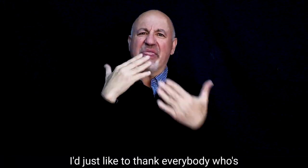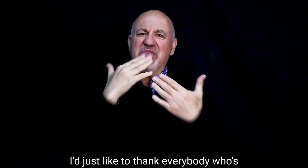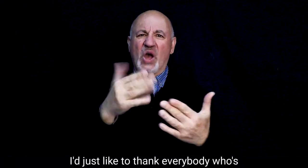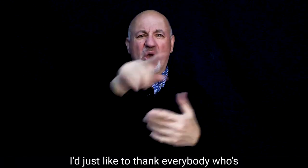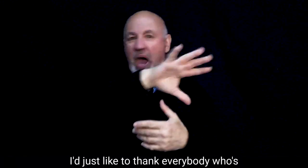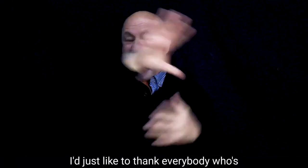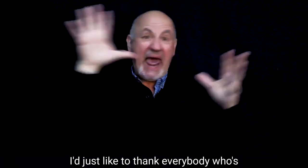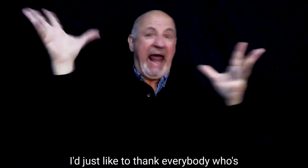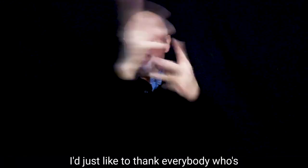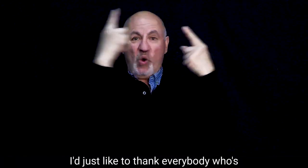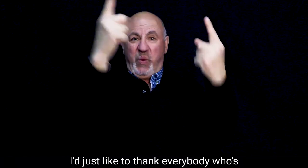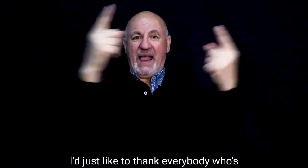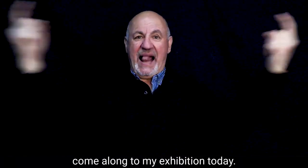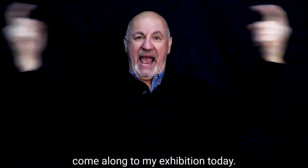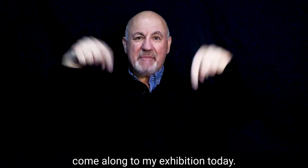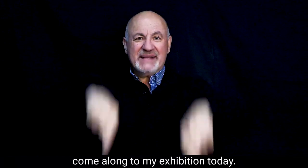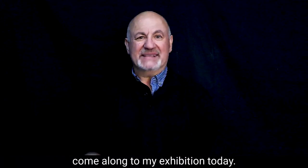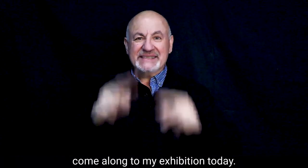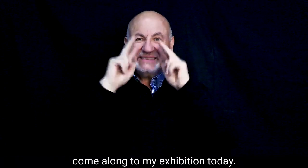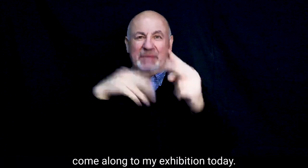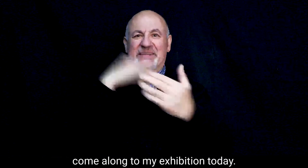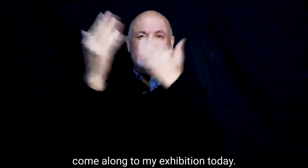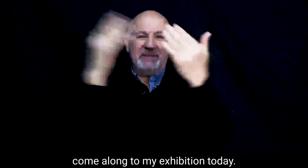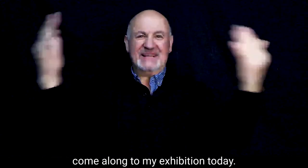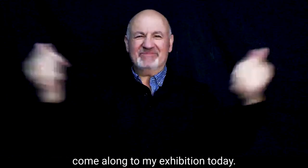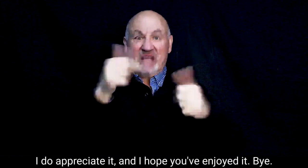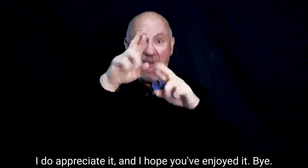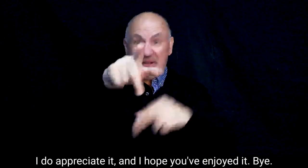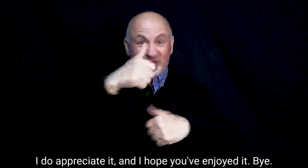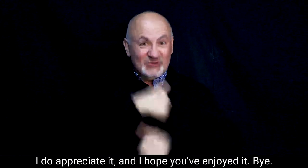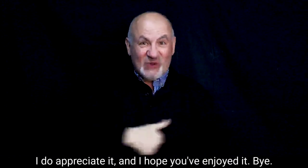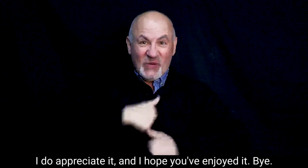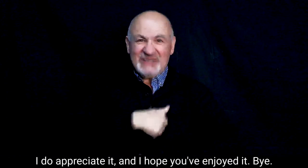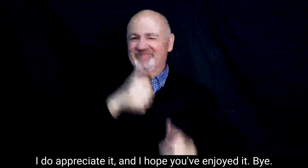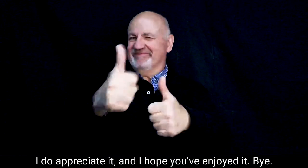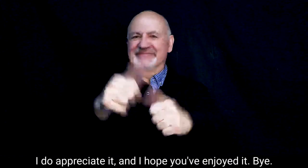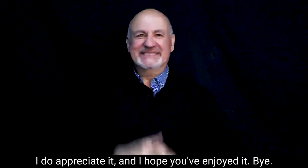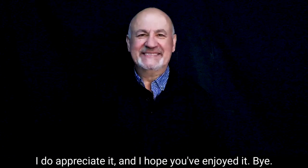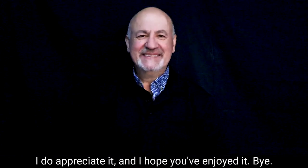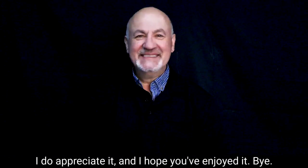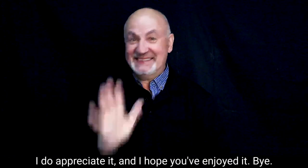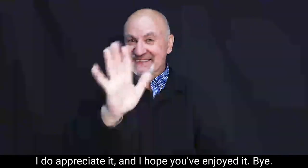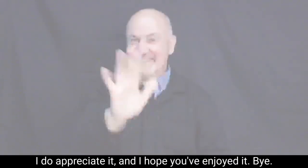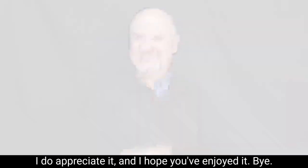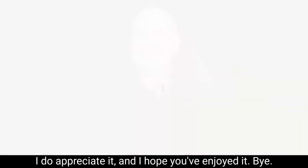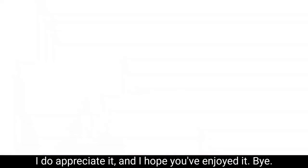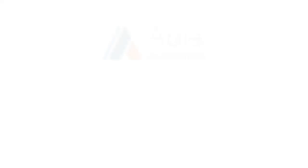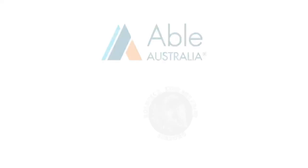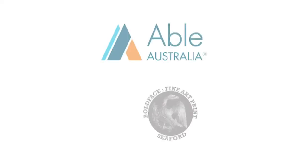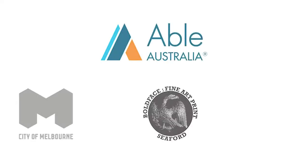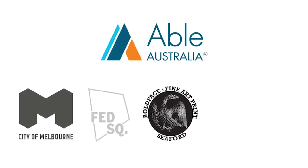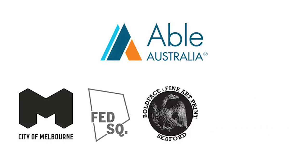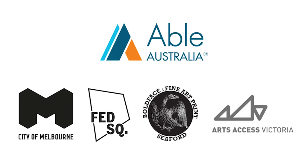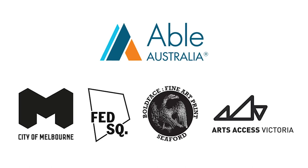I'd just like to thank everybody who's come along to my exhibition today. I do appreciate it and I hope you've enjoyed it. Bye.